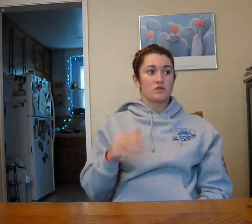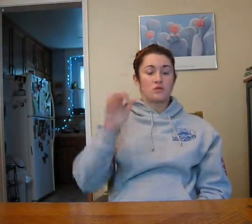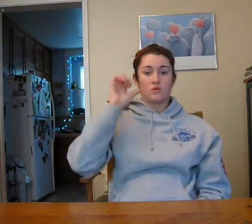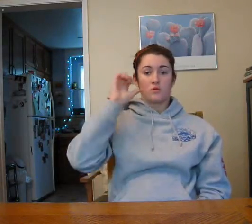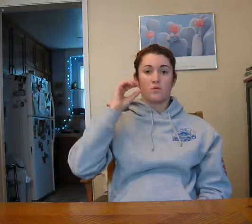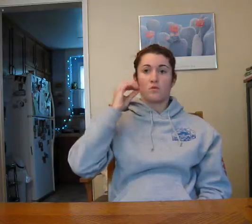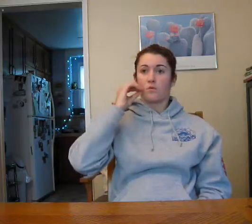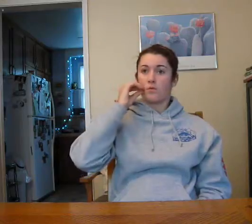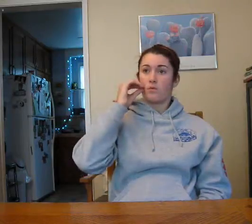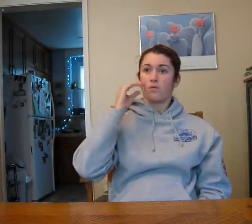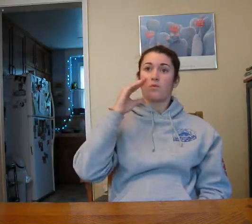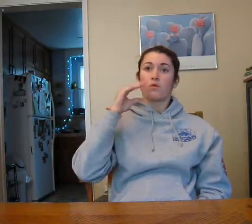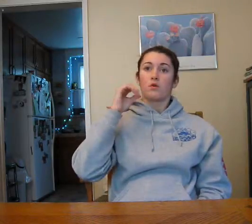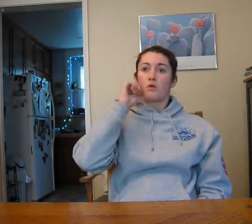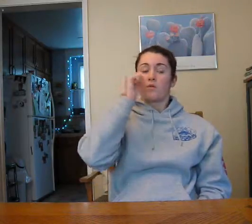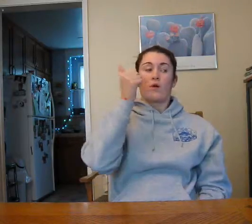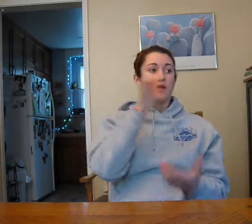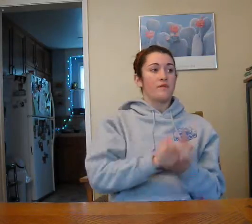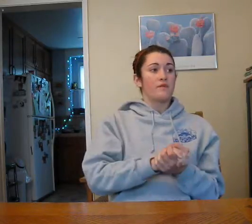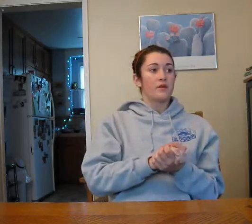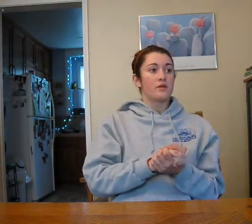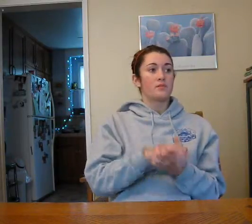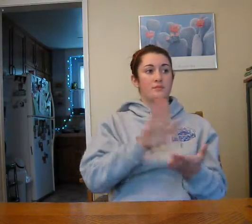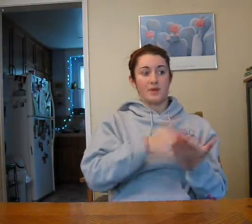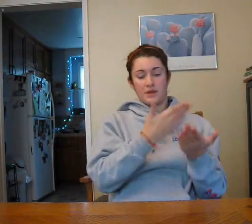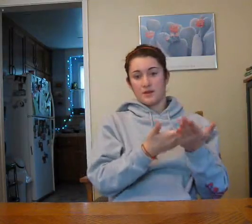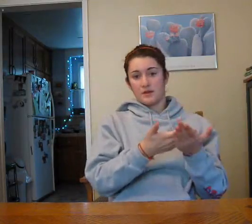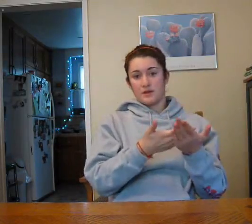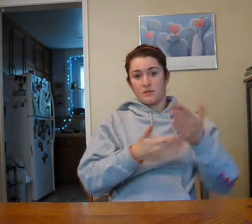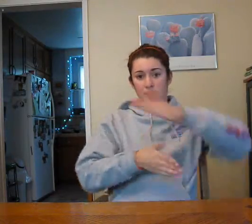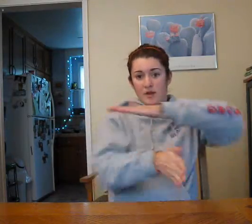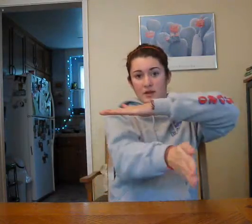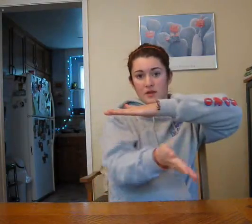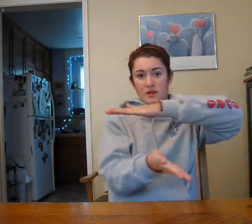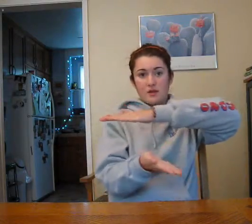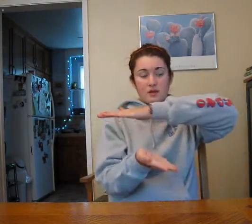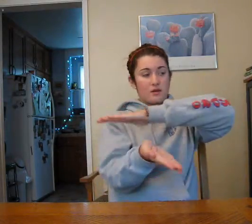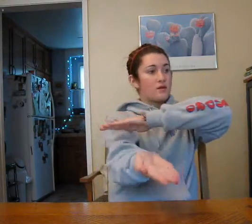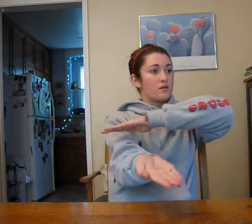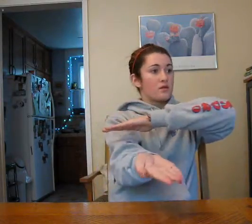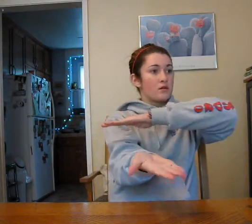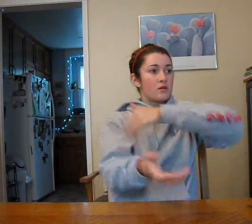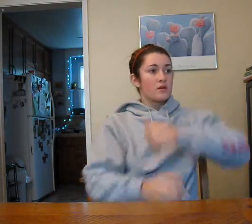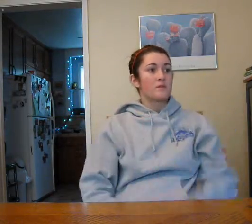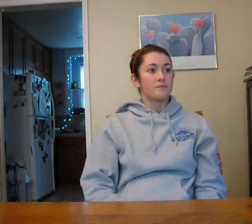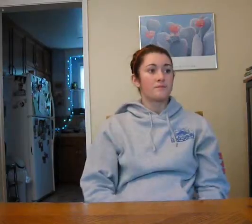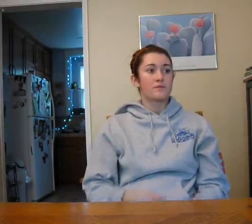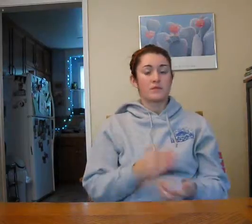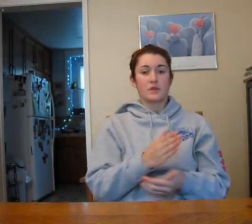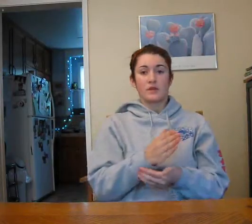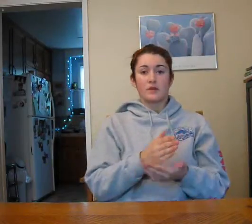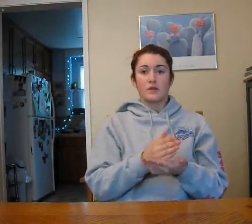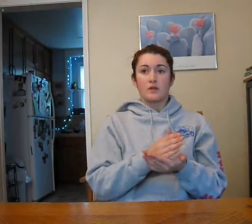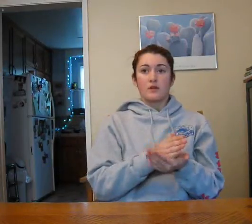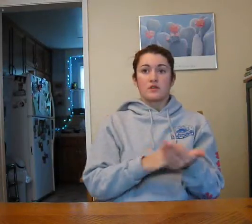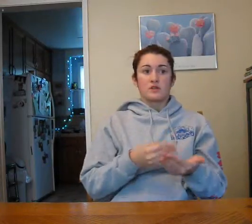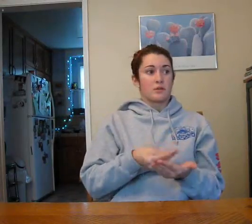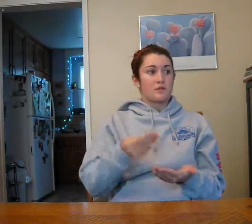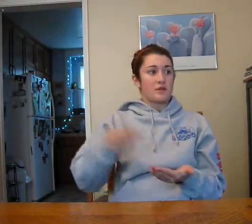wife bake something